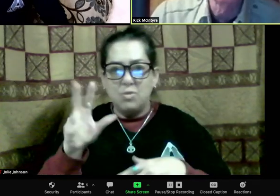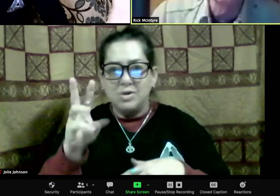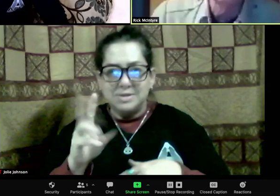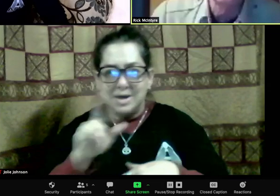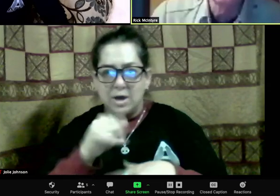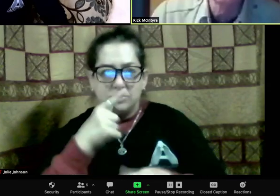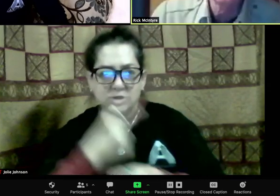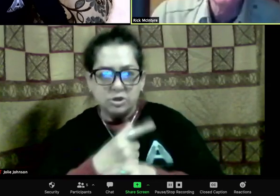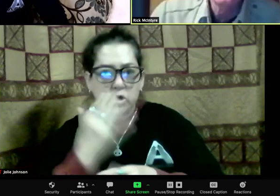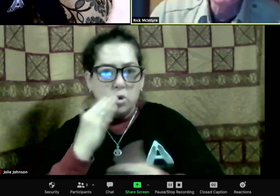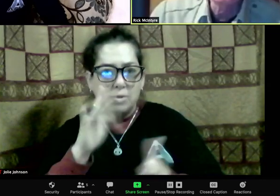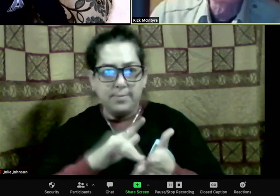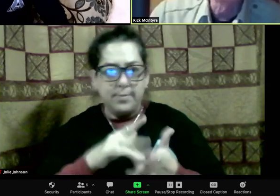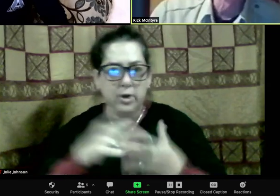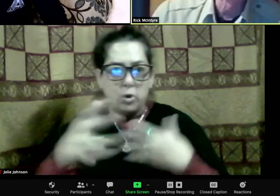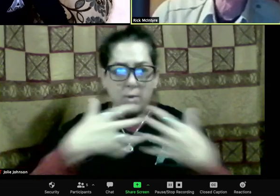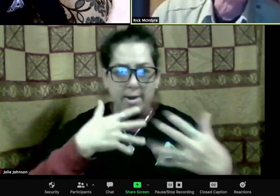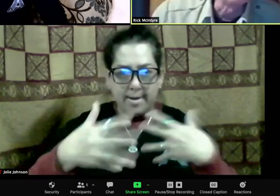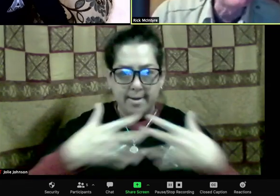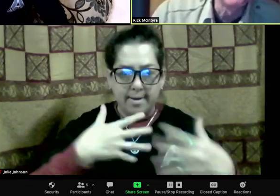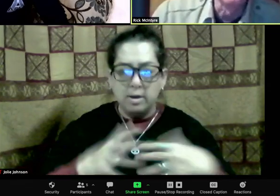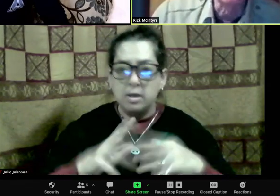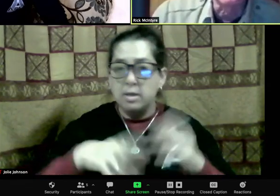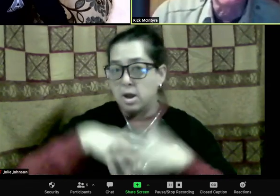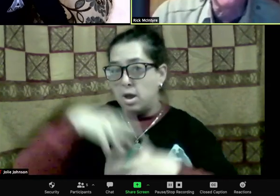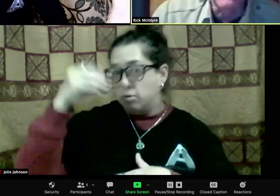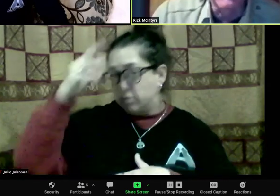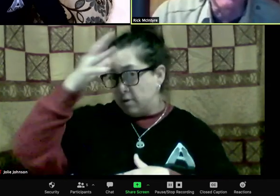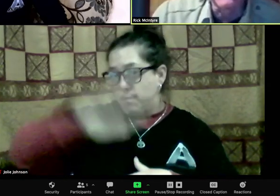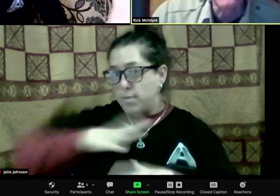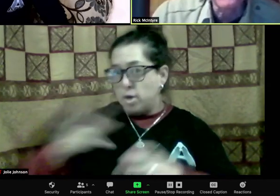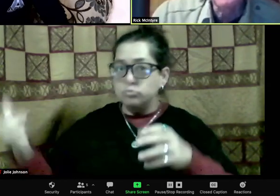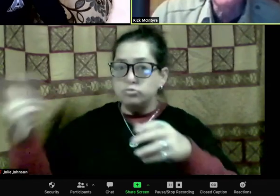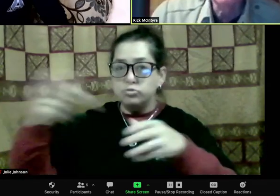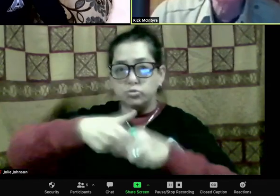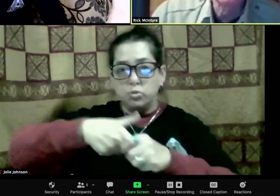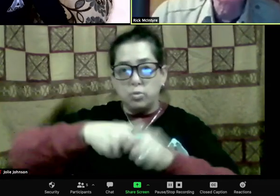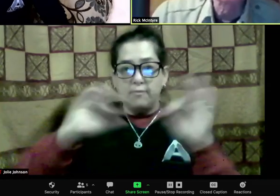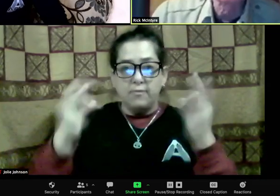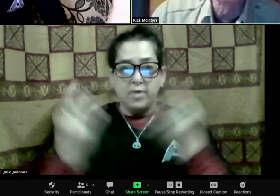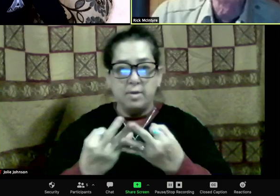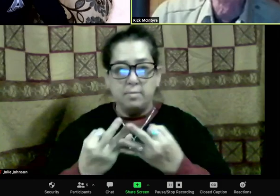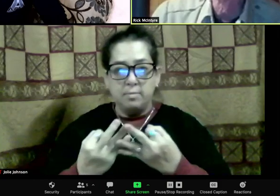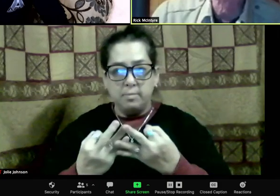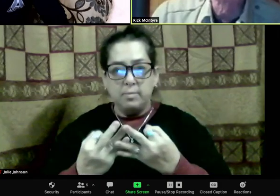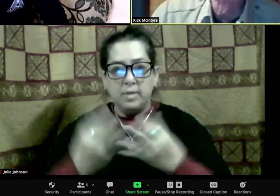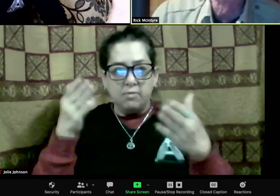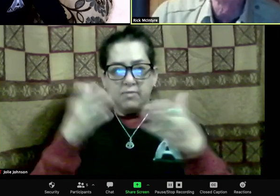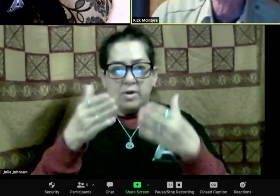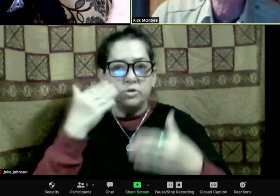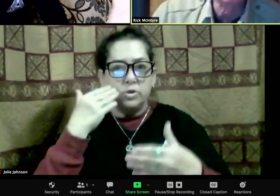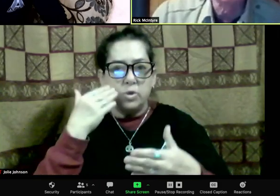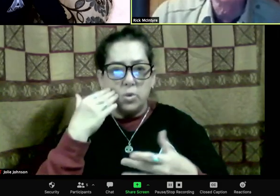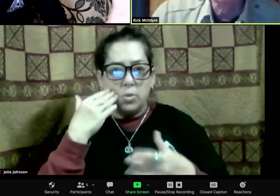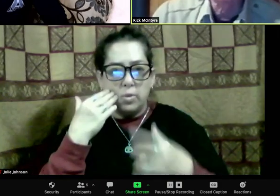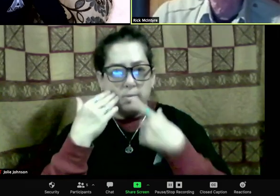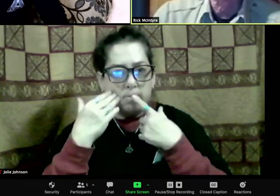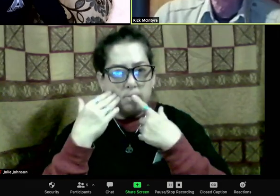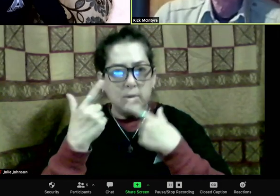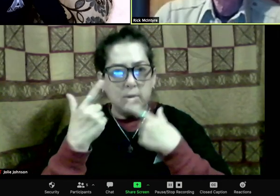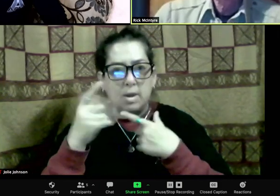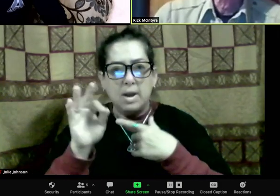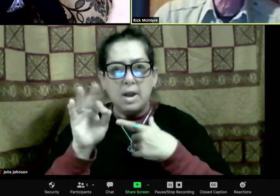sons and daughters of 06 and 755. They were going to try to